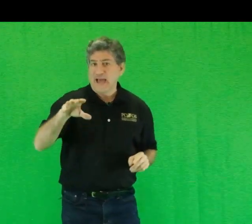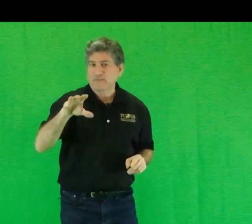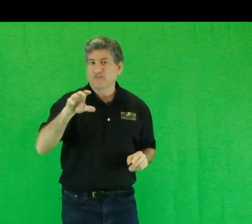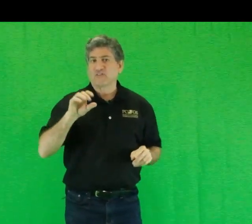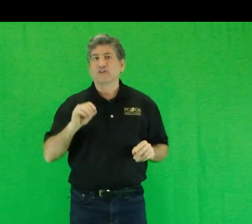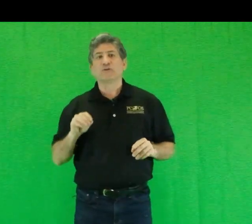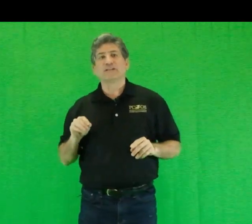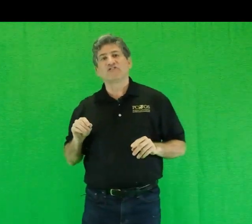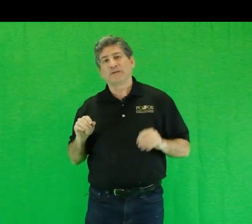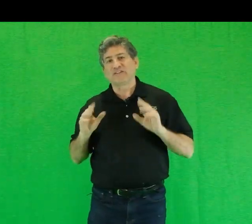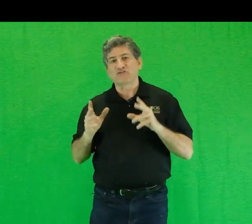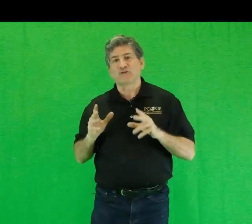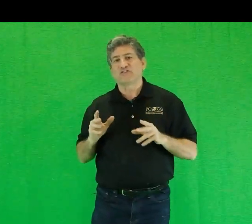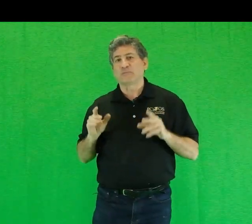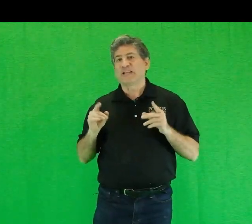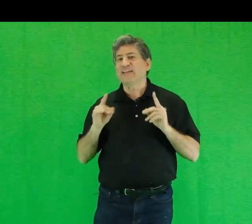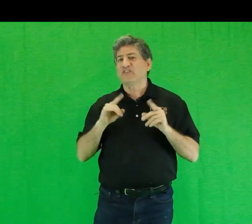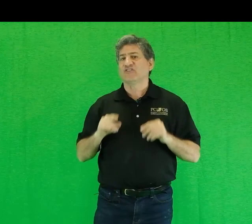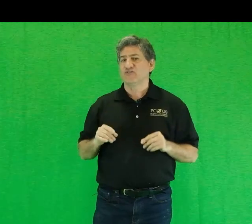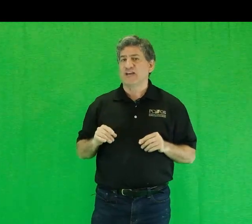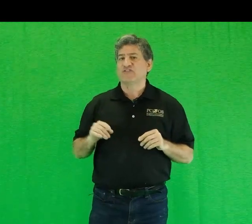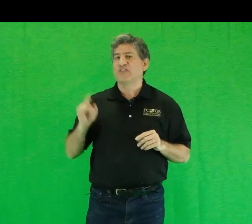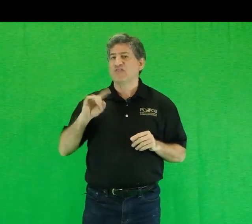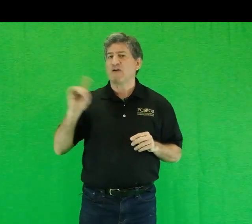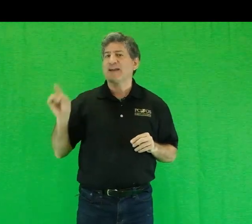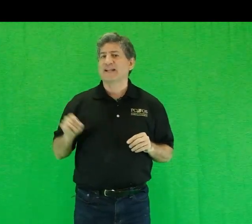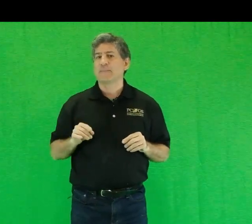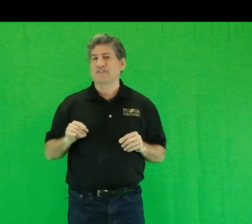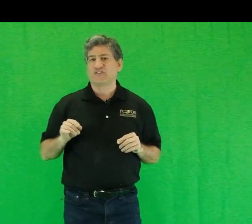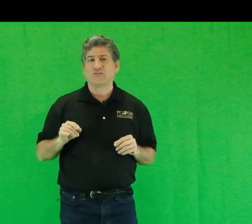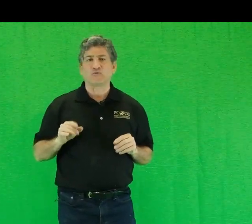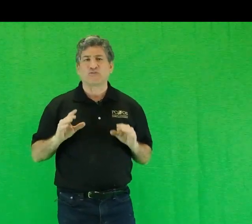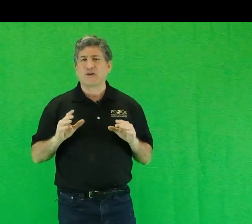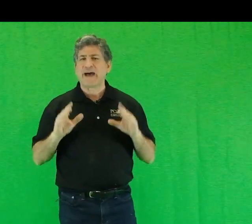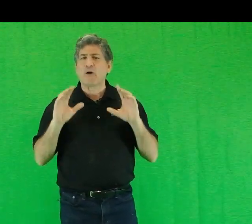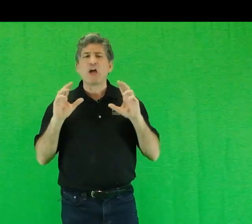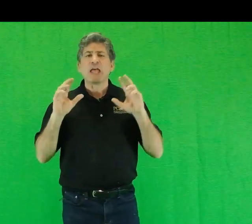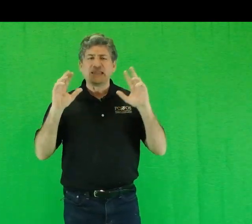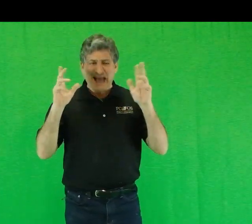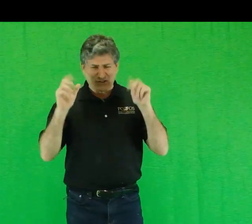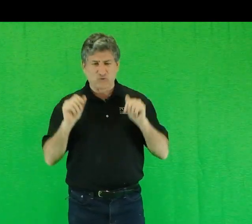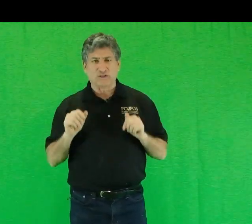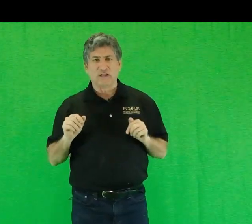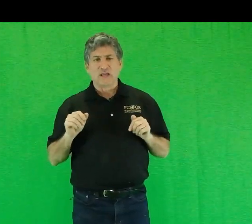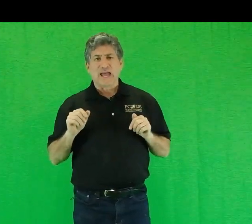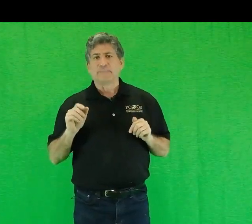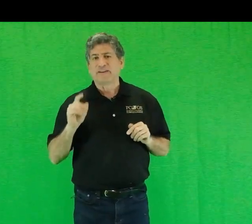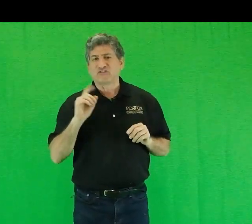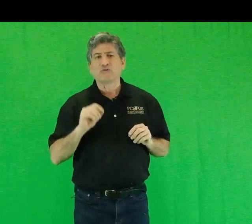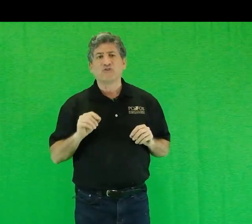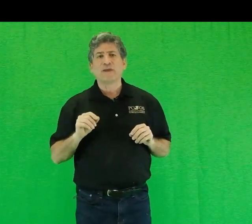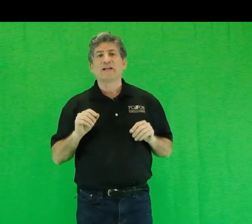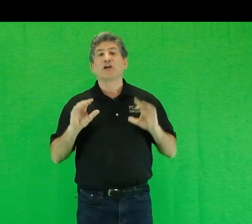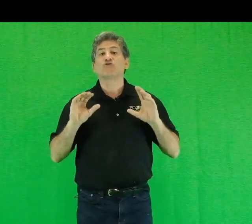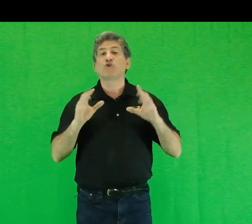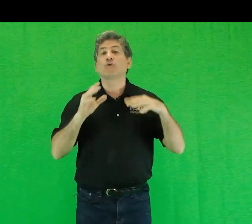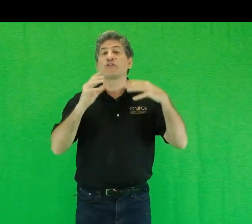captains of colonialism and industrialism like to suggest that their economic systems were somehow natural, and by so doing cajoled the